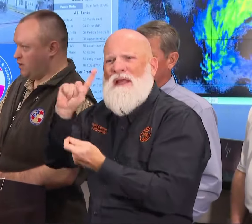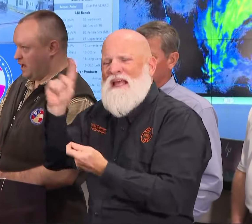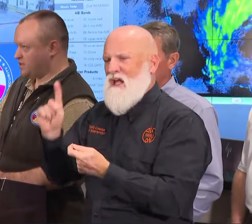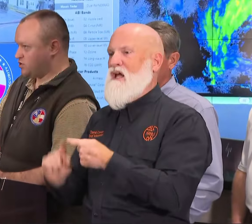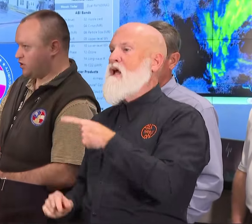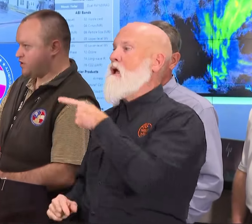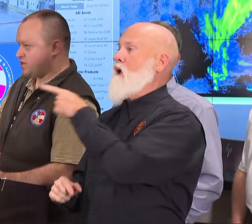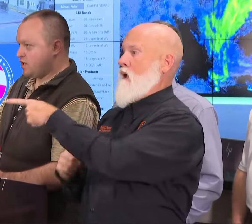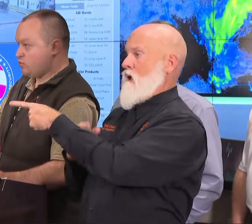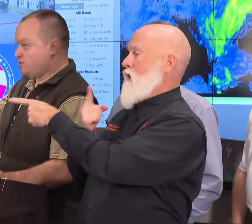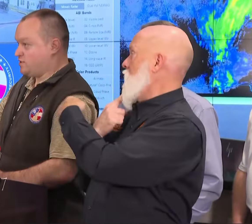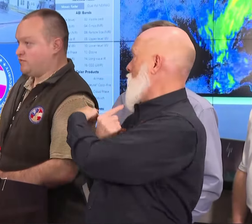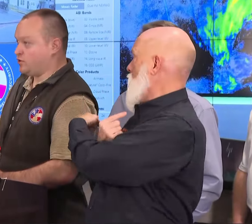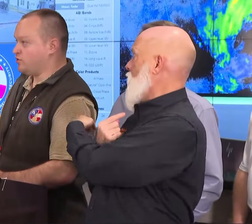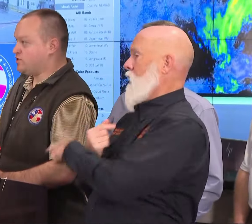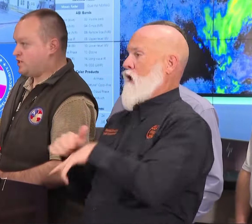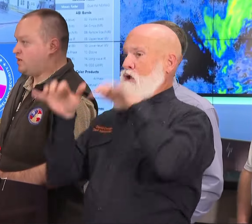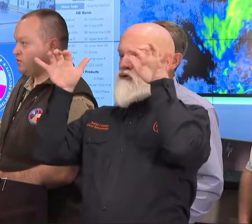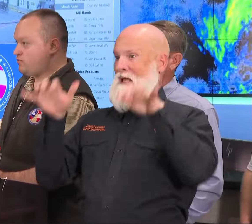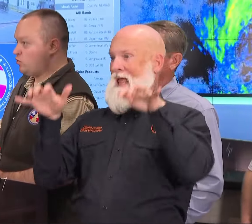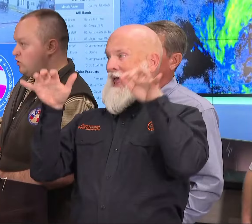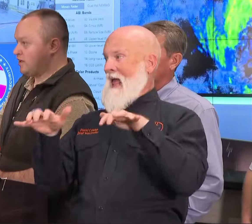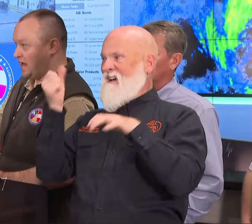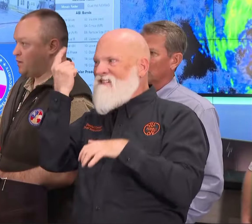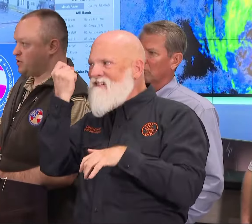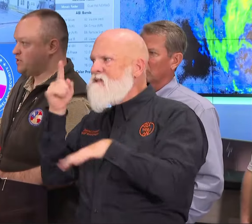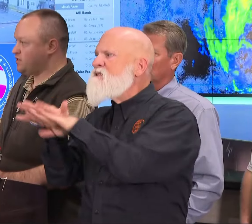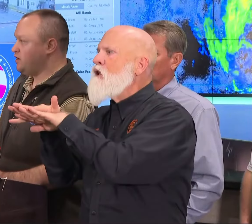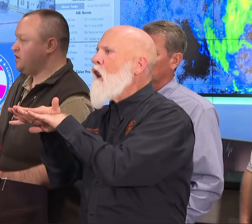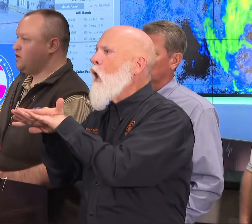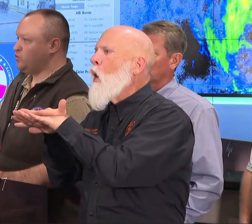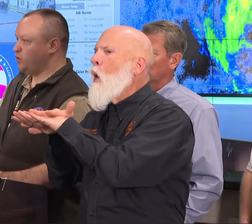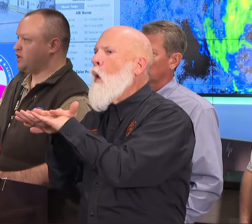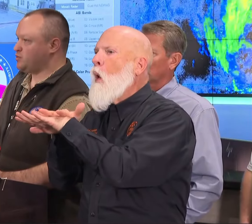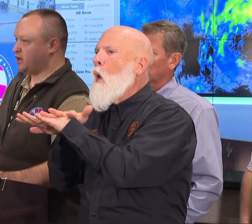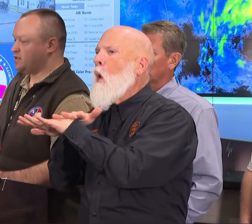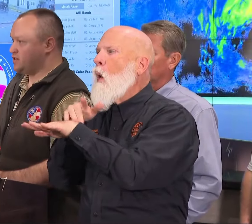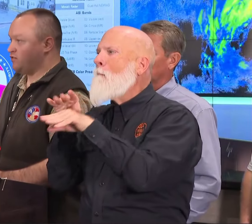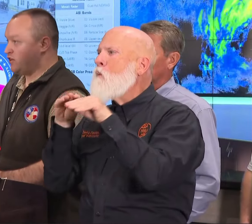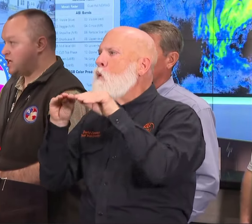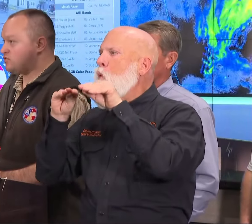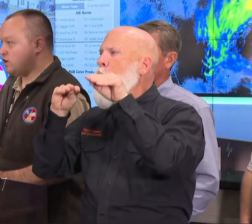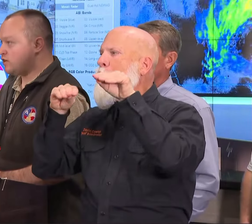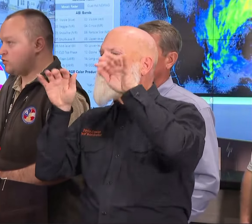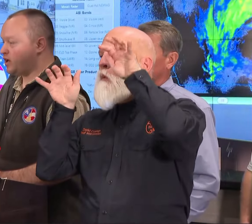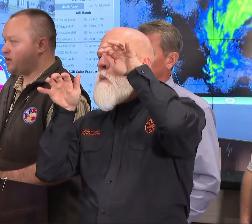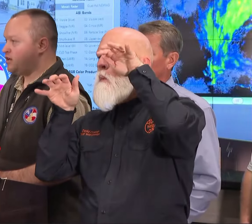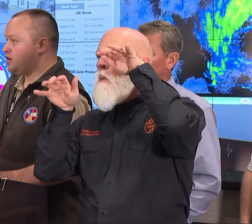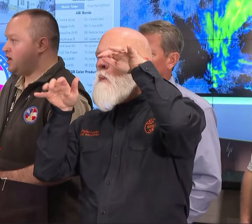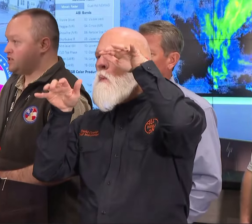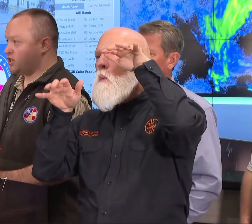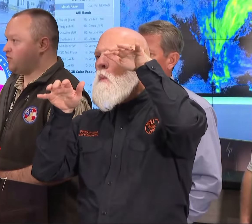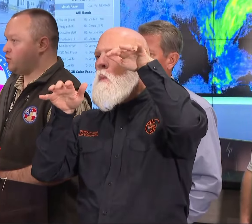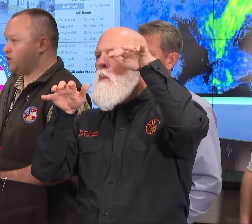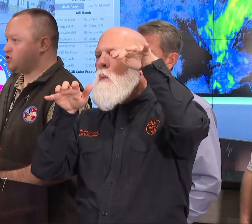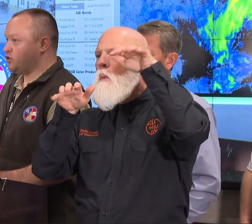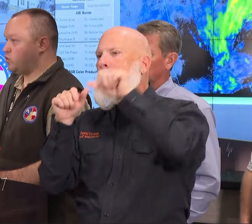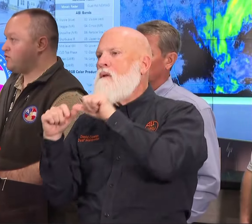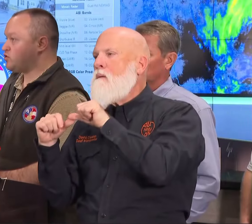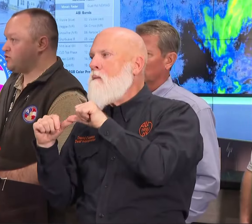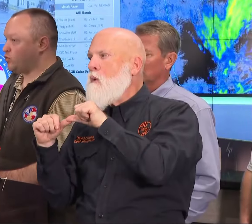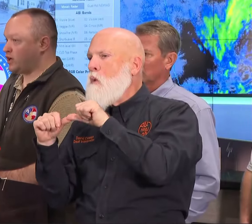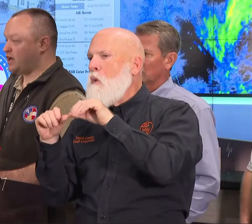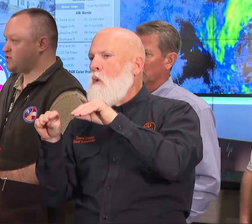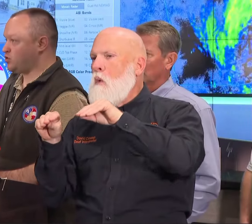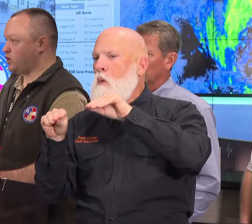heavier bands start to set up, which is difficult to see before it happens, we would expect to see a flash flooding threat. As the Governor mentioned,